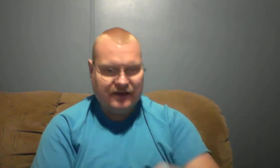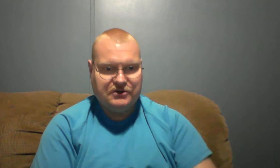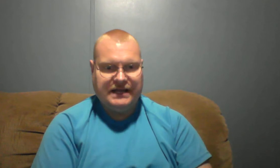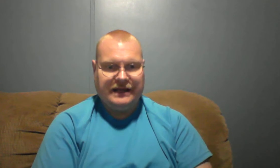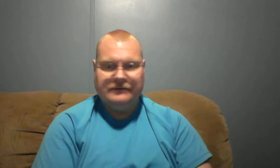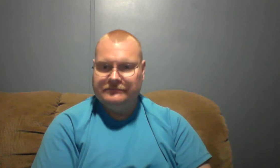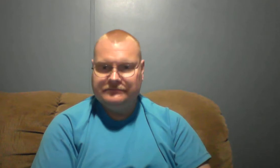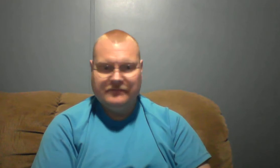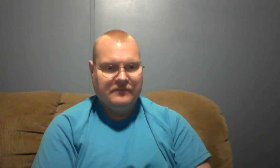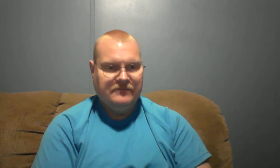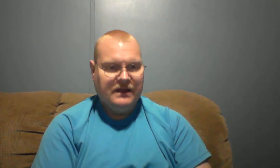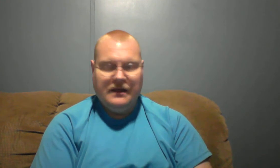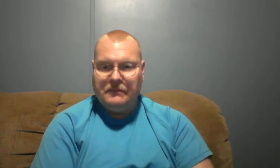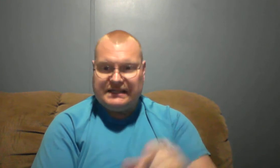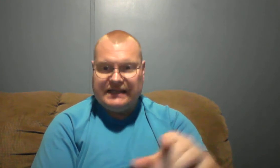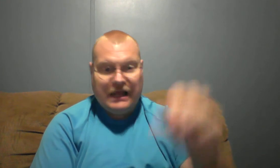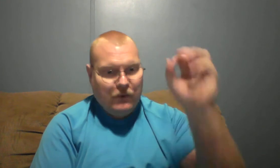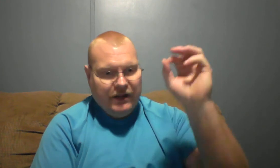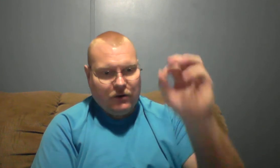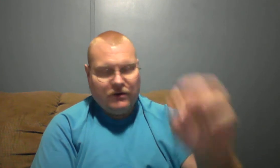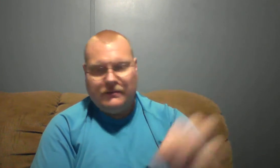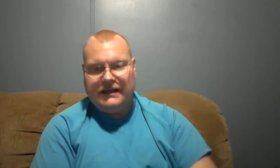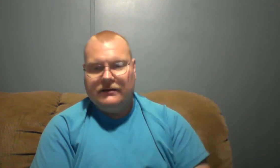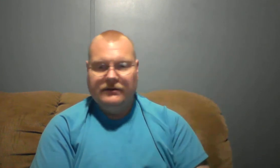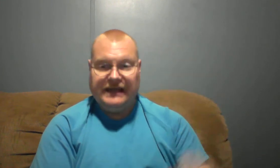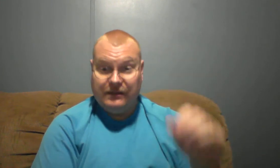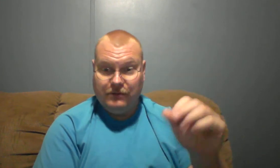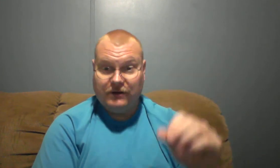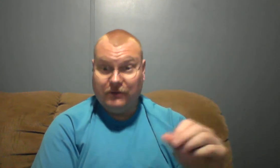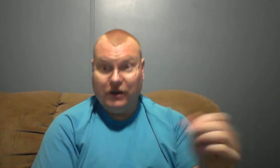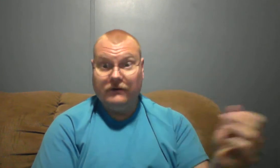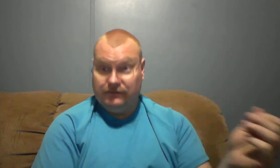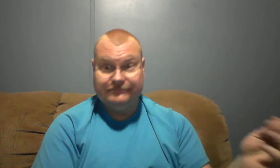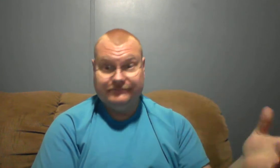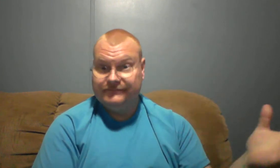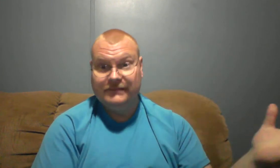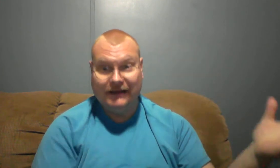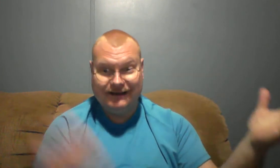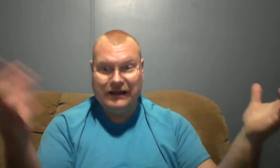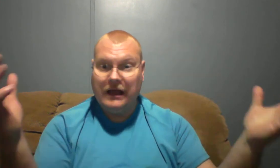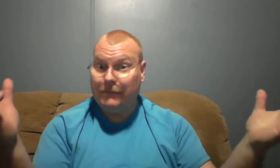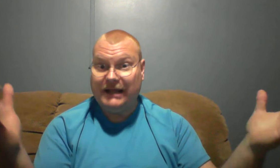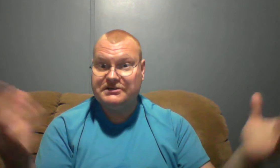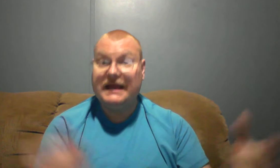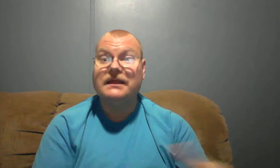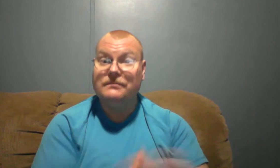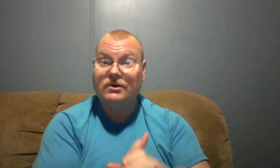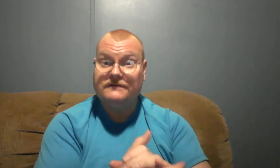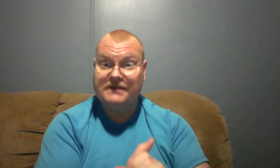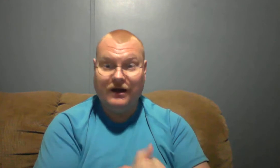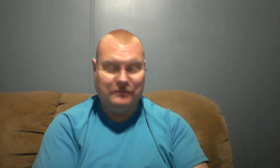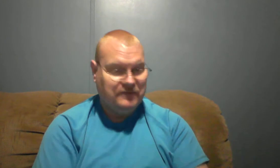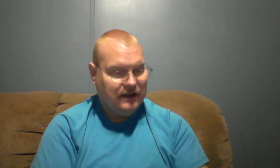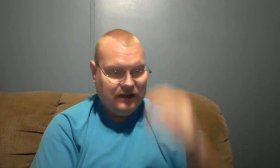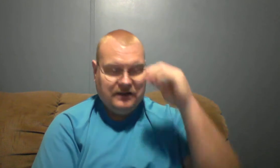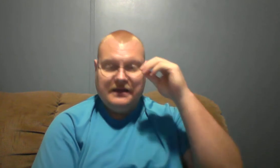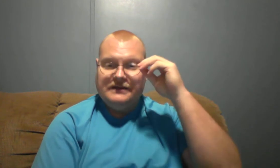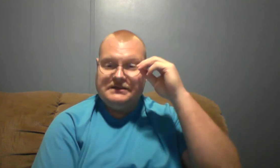understanding. But today we are going to be in the book, well, imagine that, the book of Psalm. Just